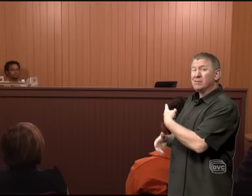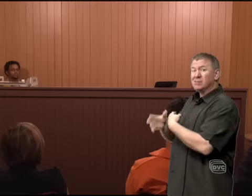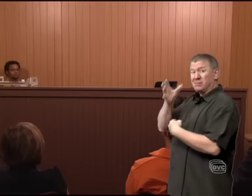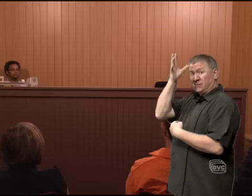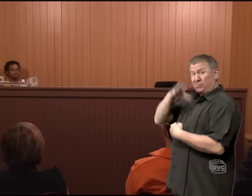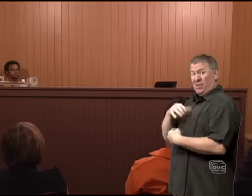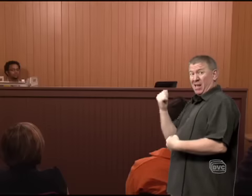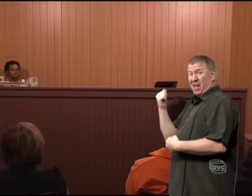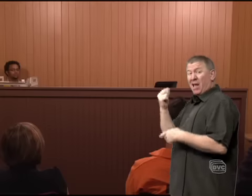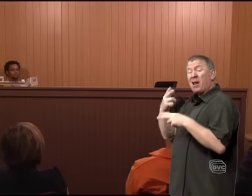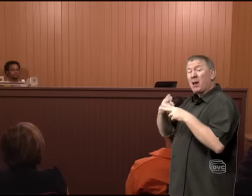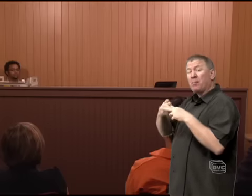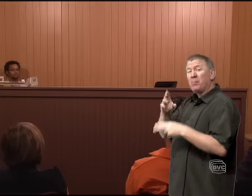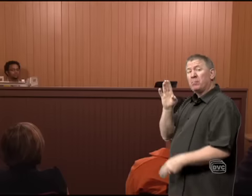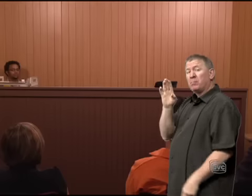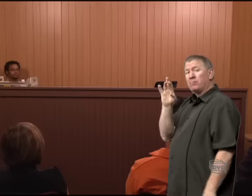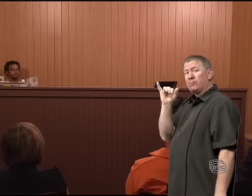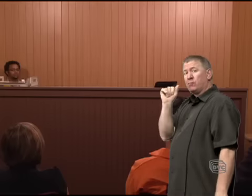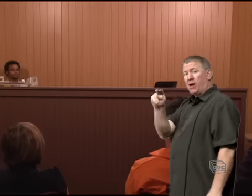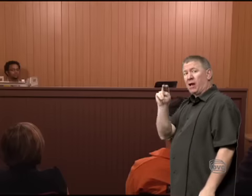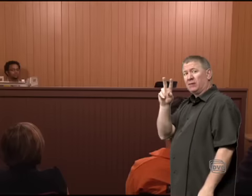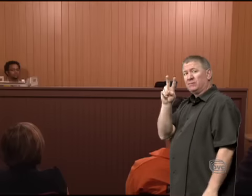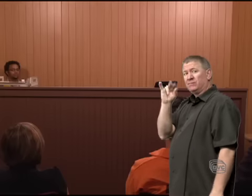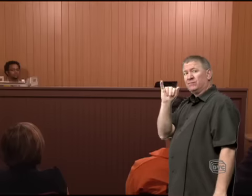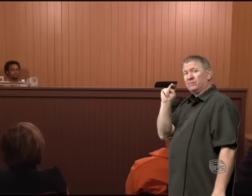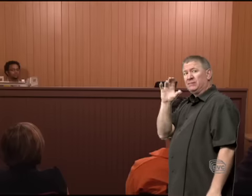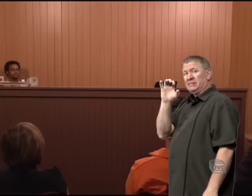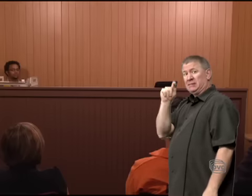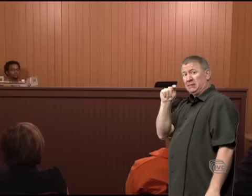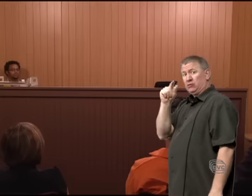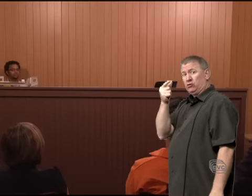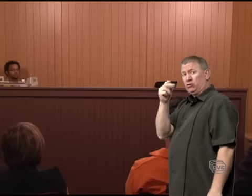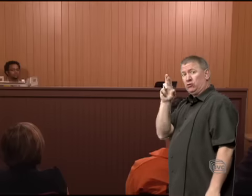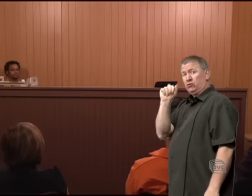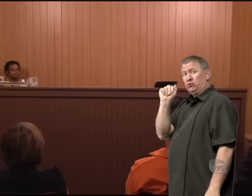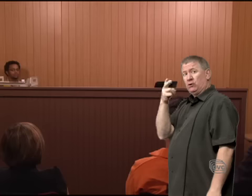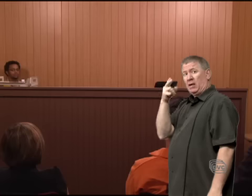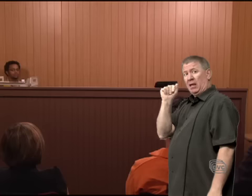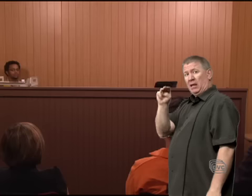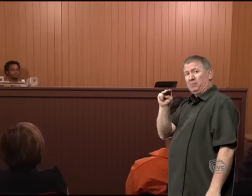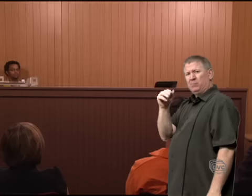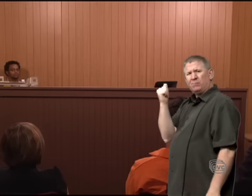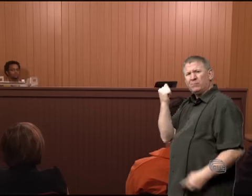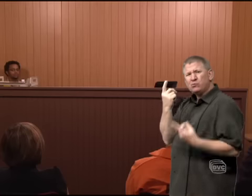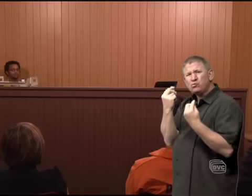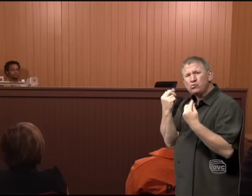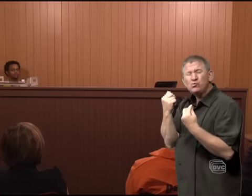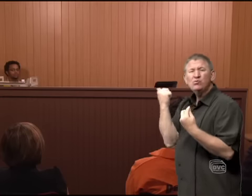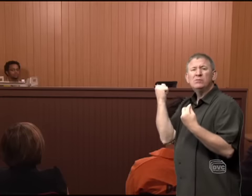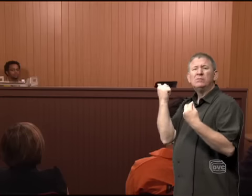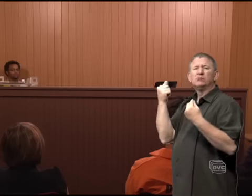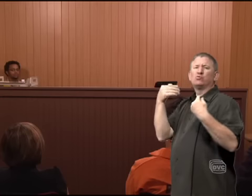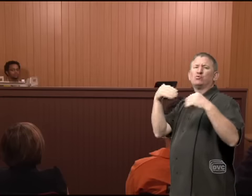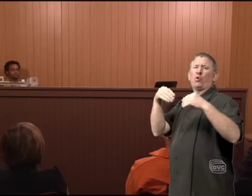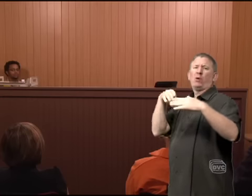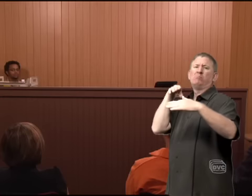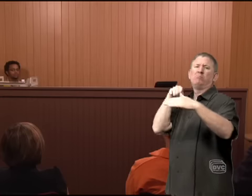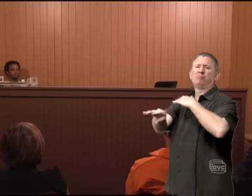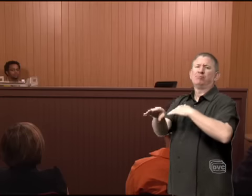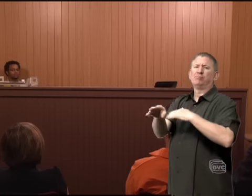happened is they've got a man by the name of Brian Vincent Graham. Do you know what he did wrong? He went into a